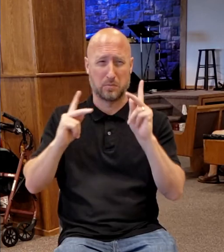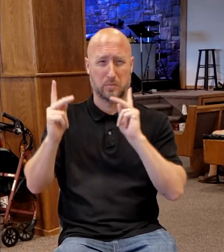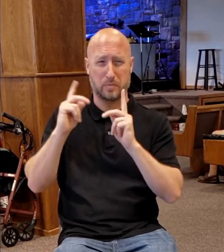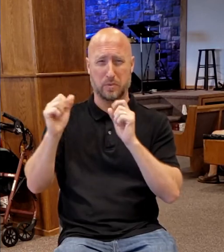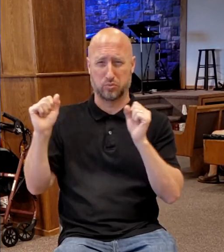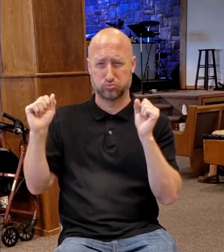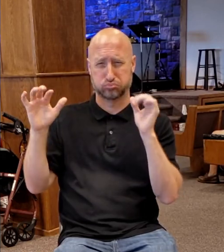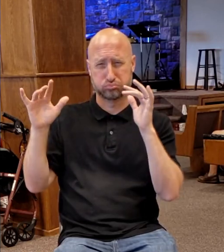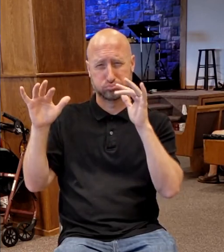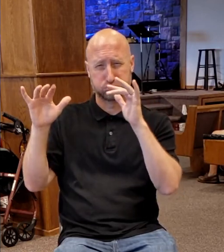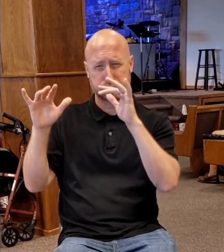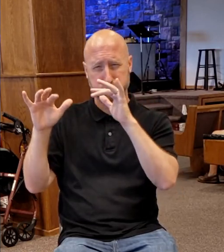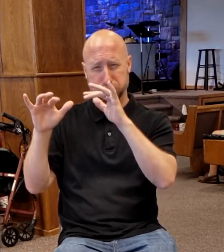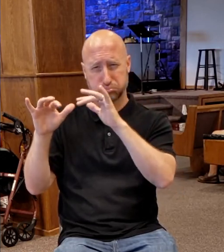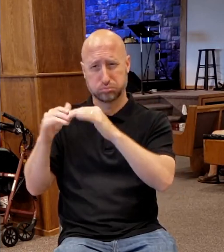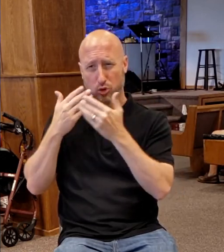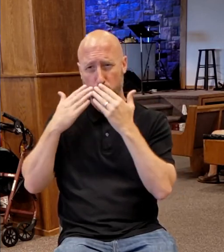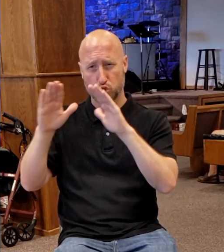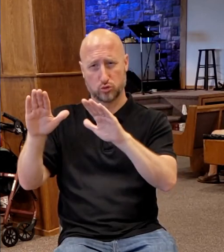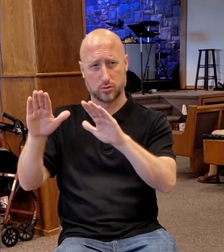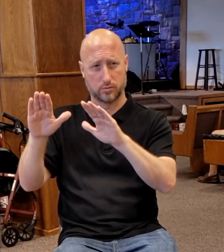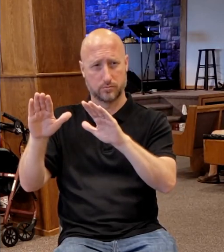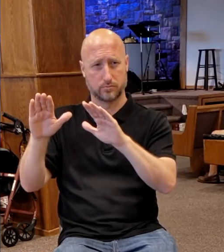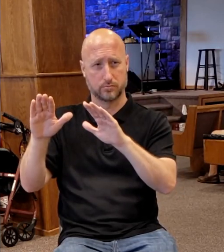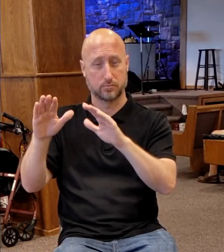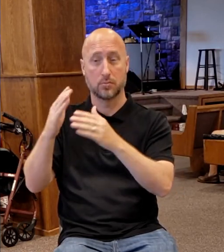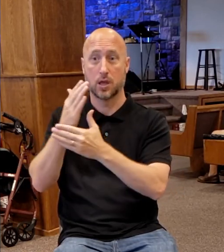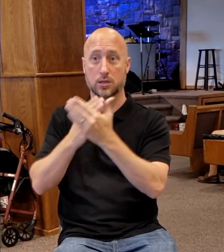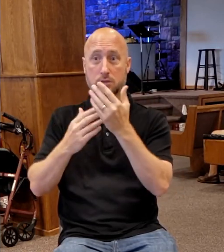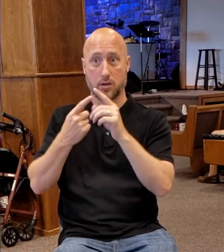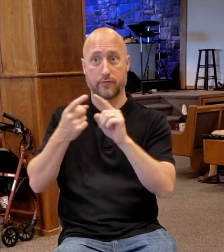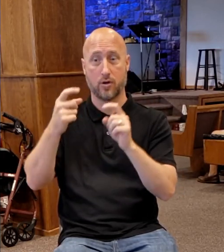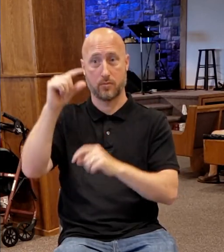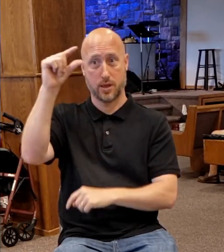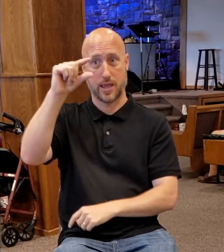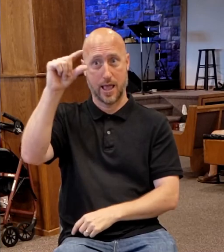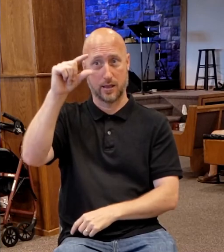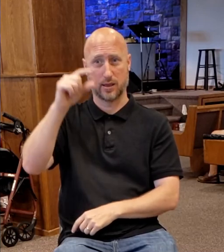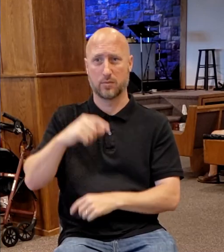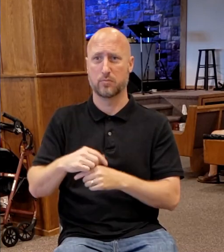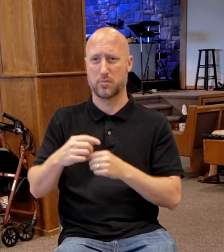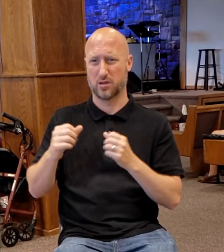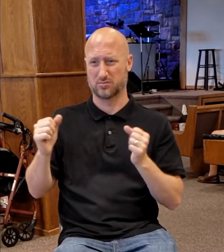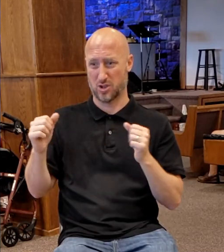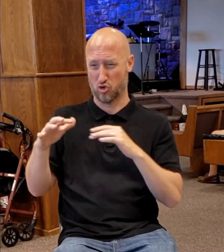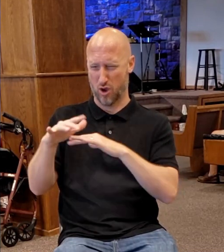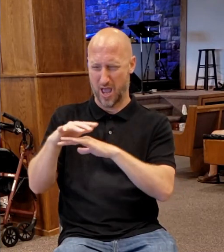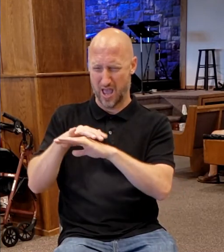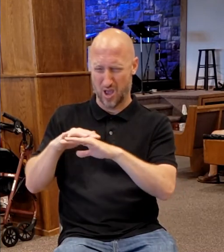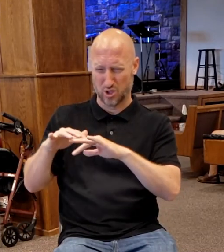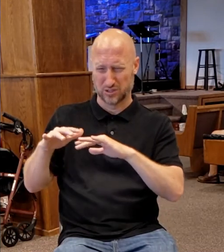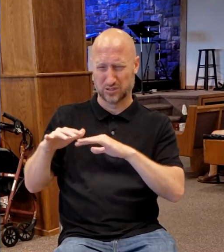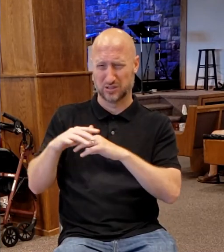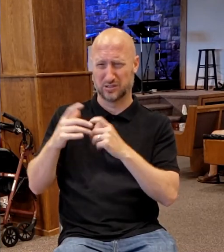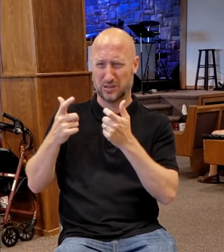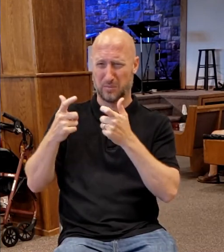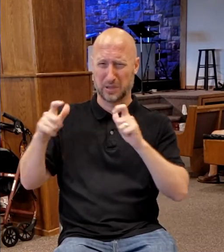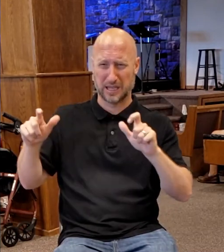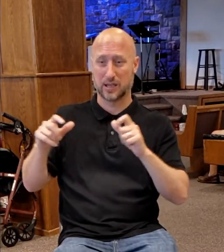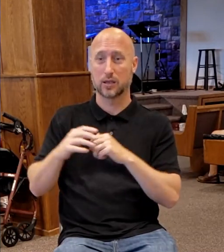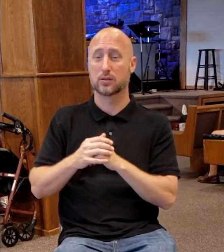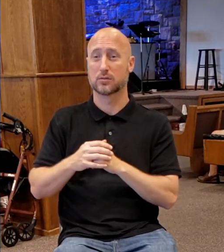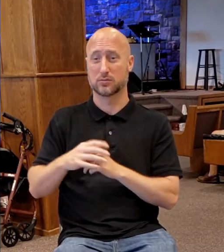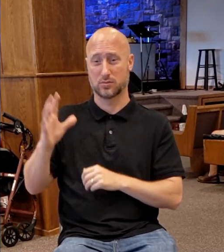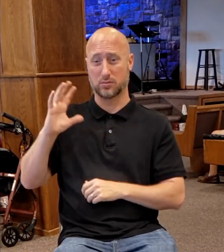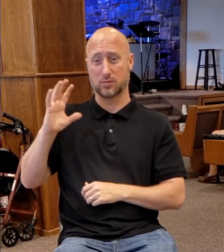many of them coming from Galilee. And the crowds of people were so good. You remember when he was 12 years old, Mary and Joseph lost him and didn't know they